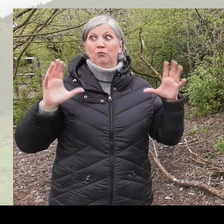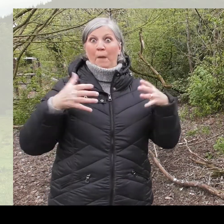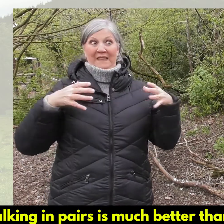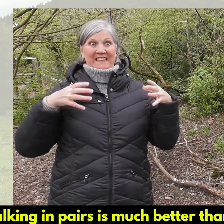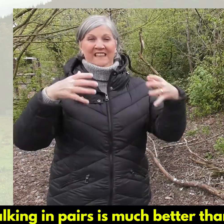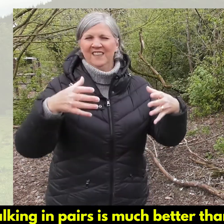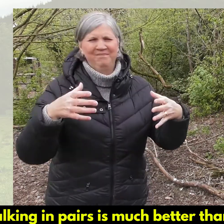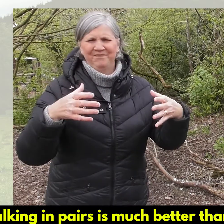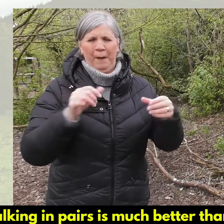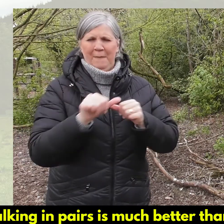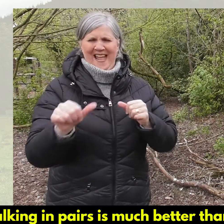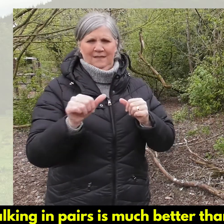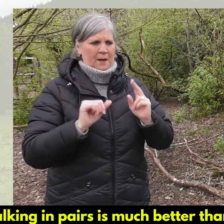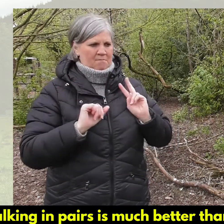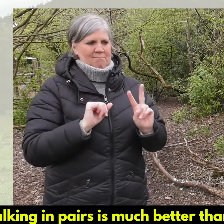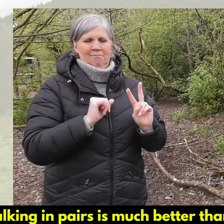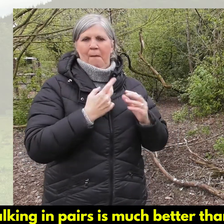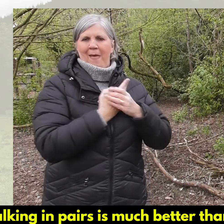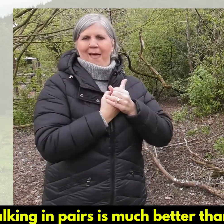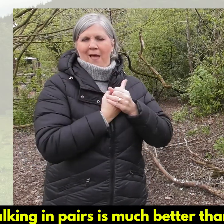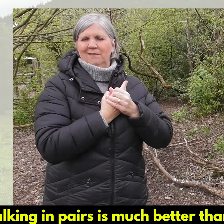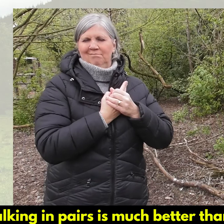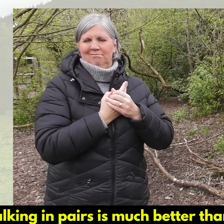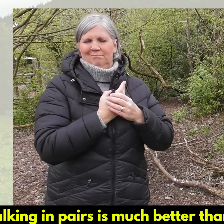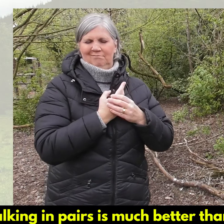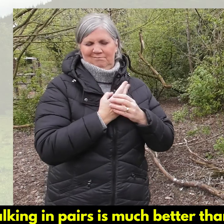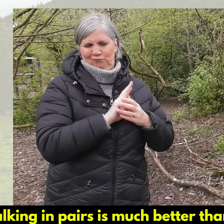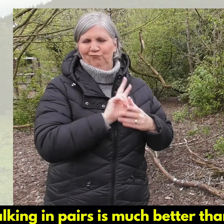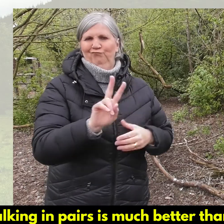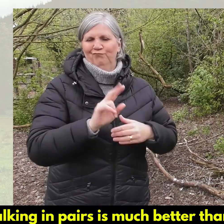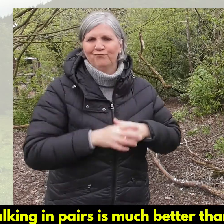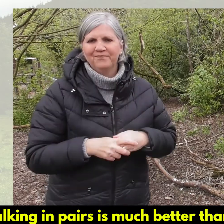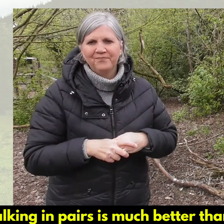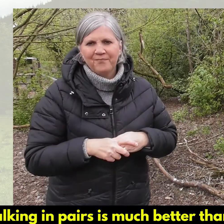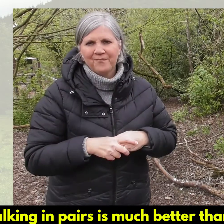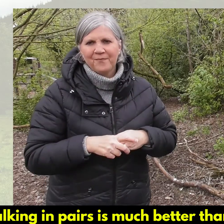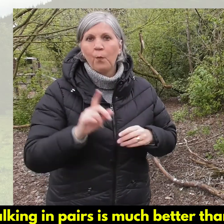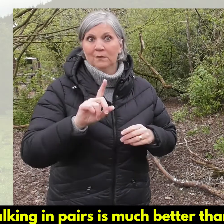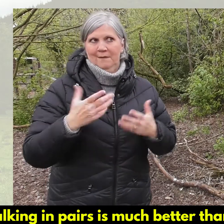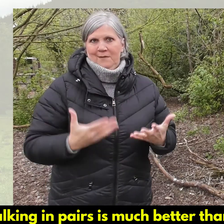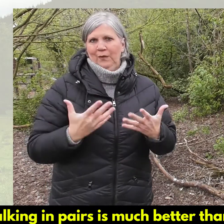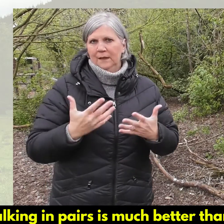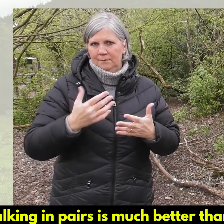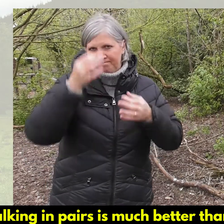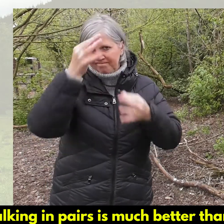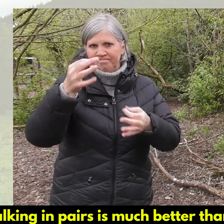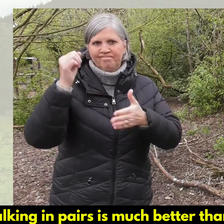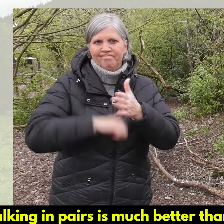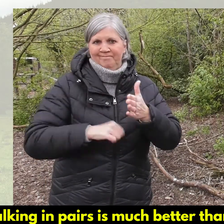Walking in pairs is much better than walking in larger groups. So, in this way, current restrictions